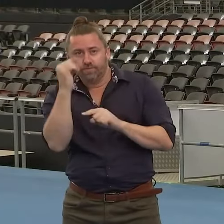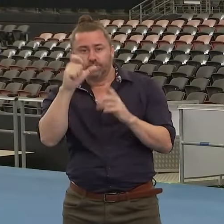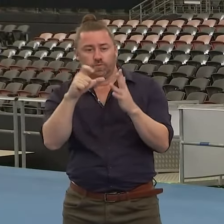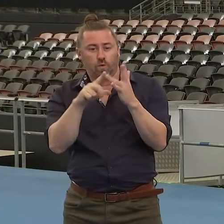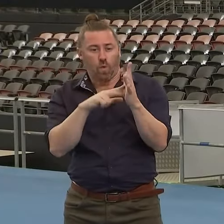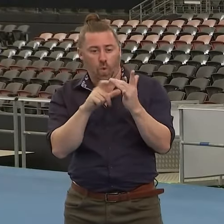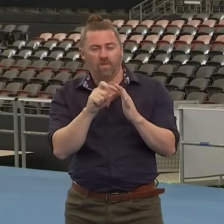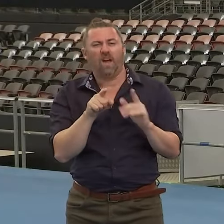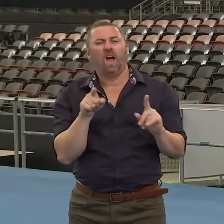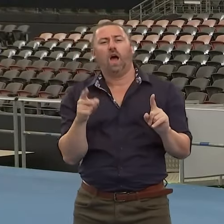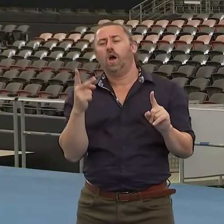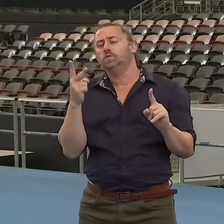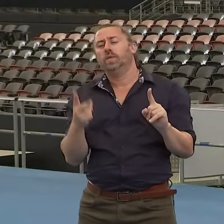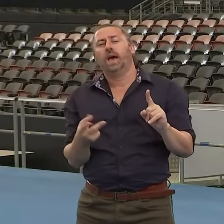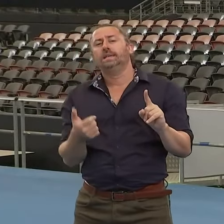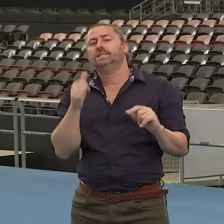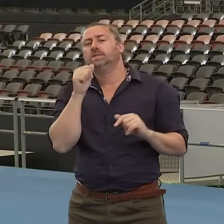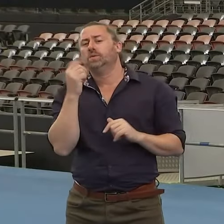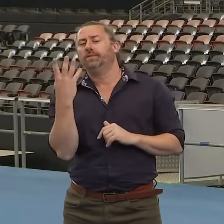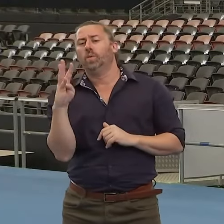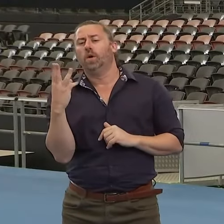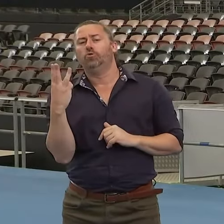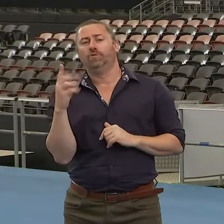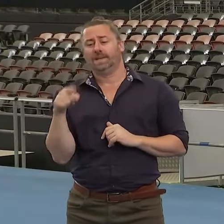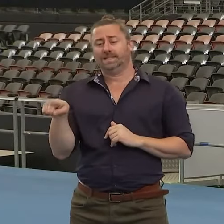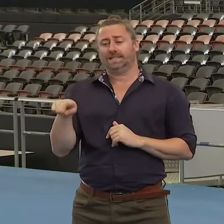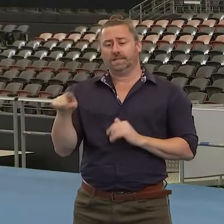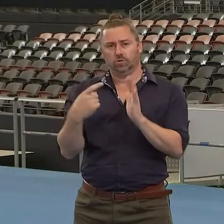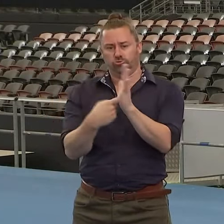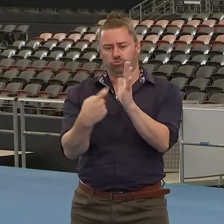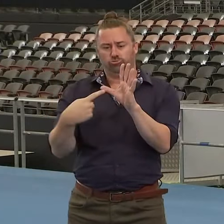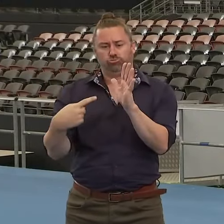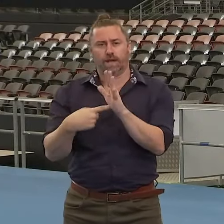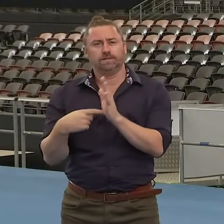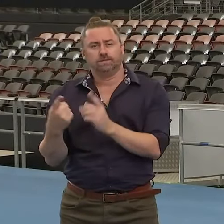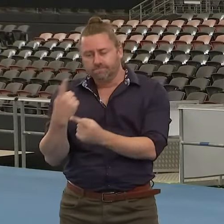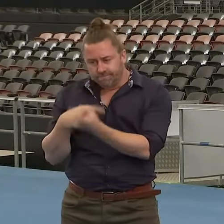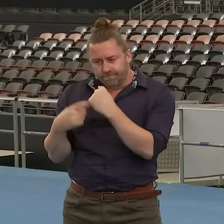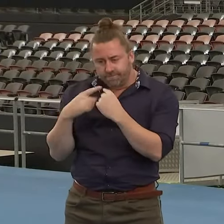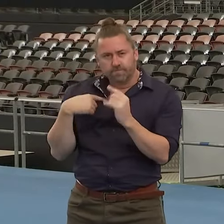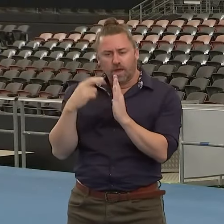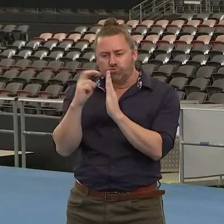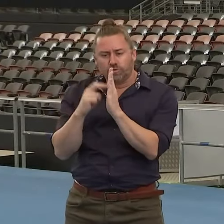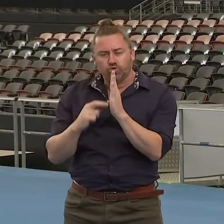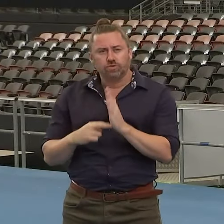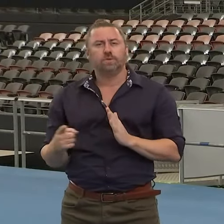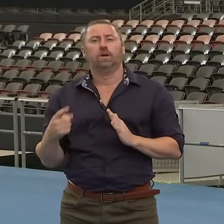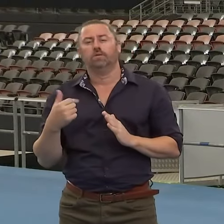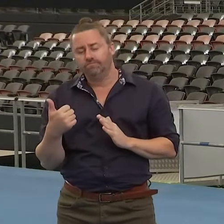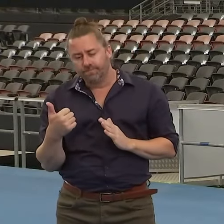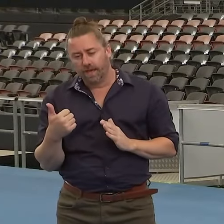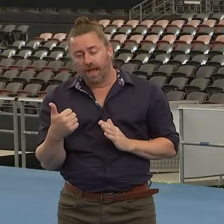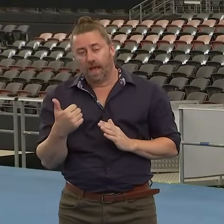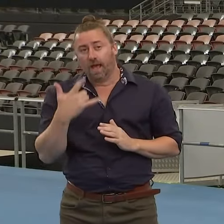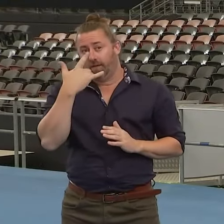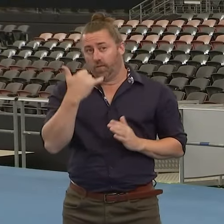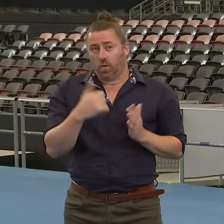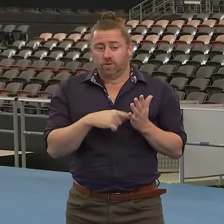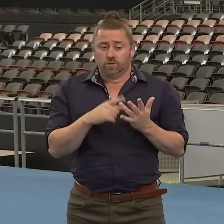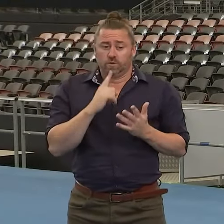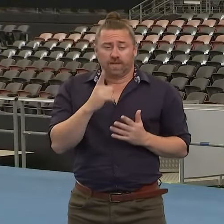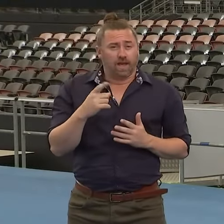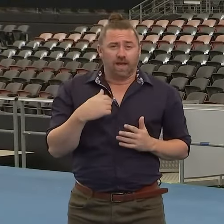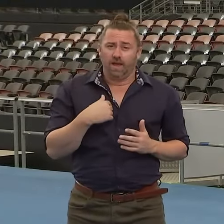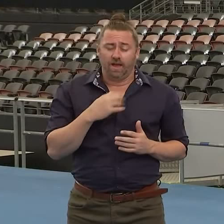2,643 positive rats. So tragically, once again,